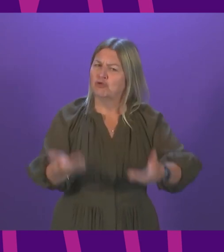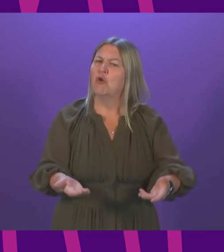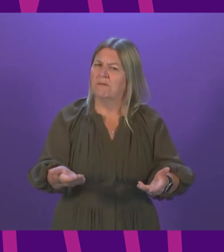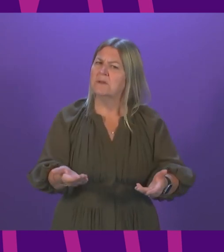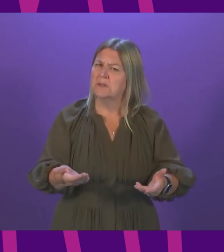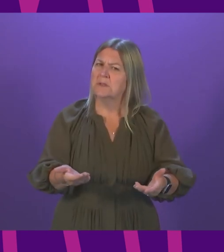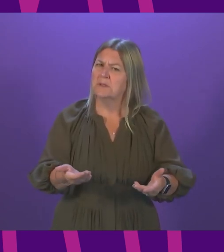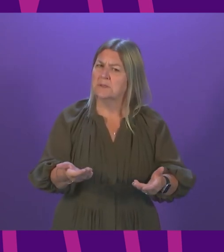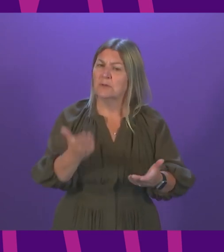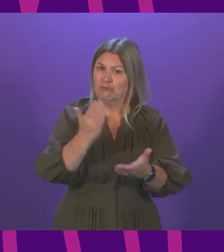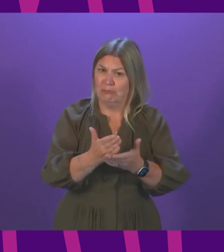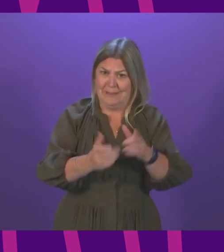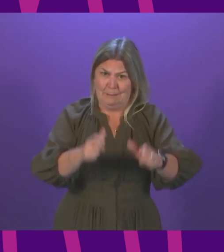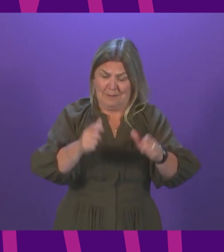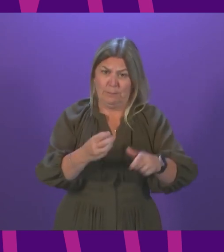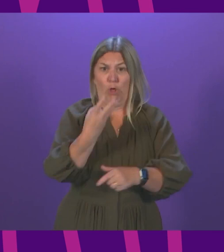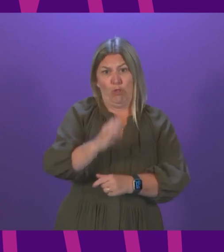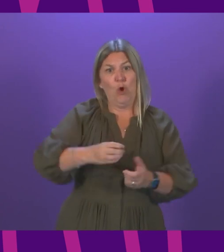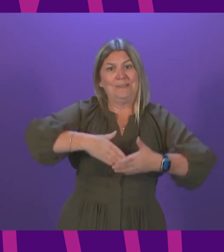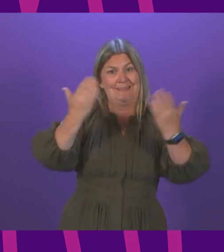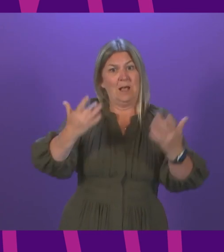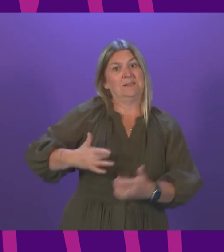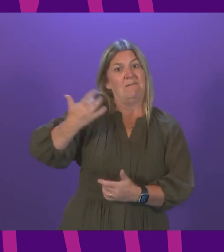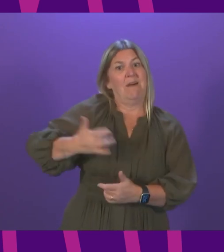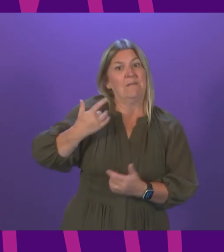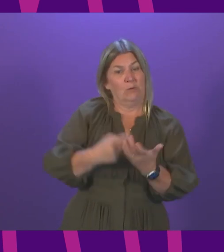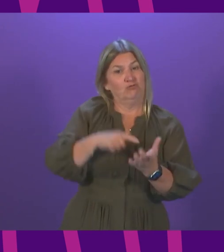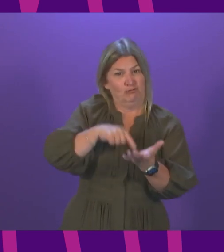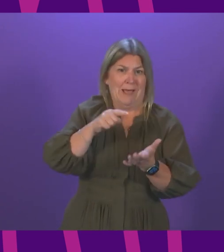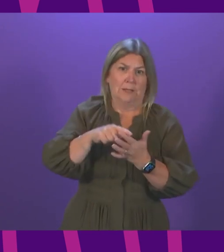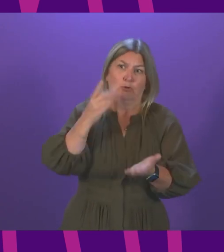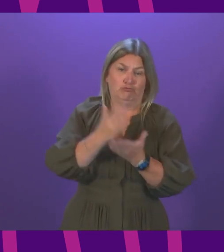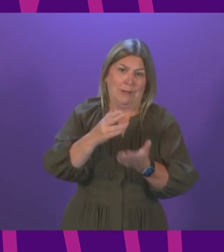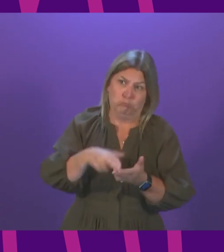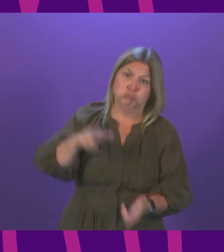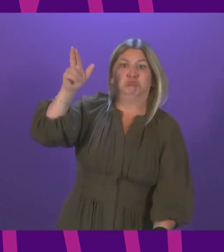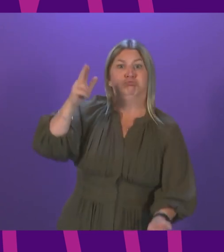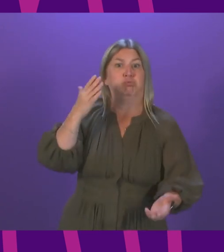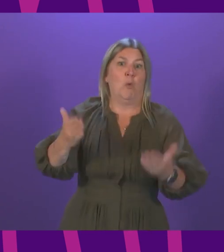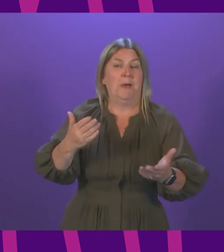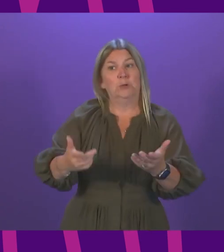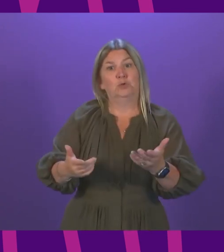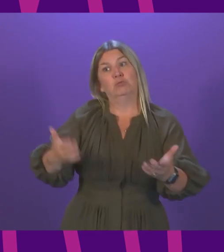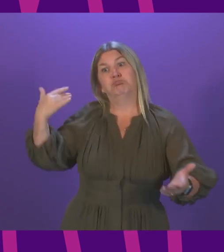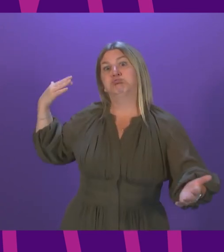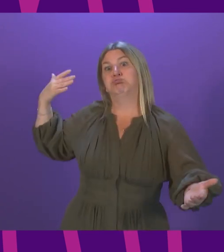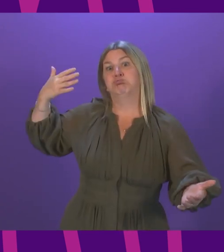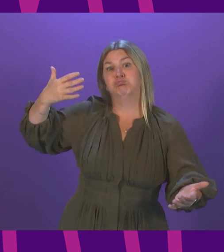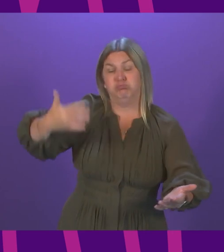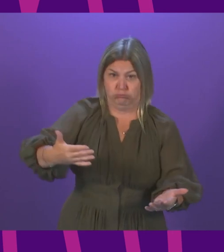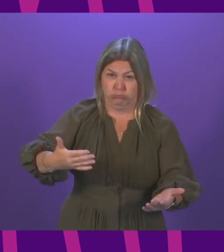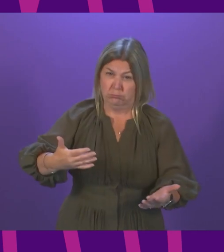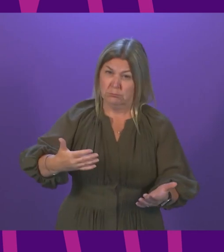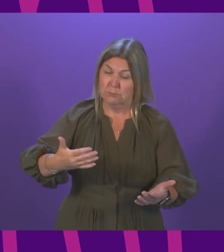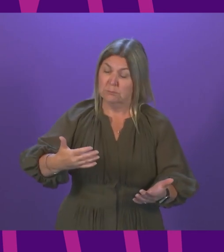with 30-day survival rates for these patients at their highest levels ever recorded. That said, I recognise that some people